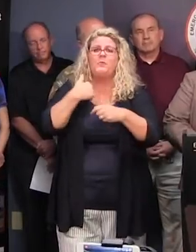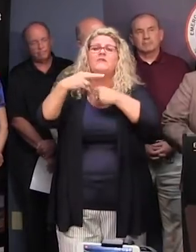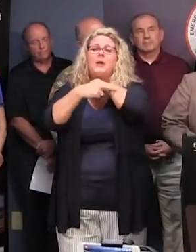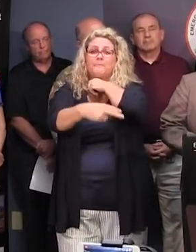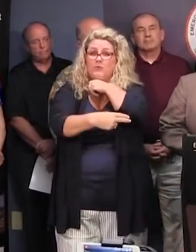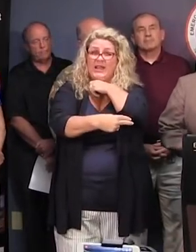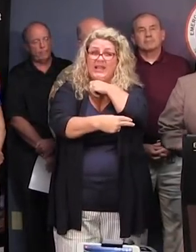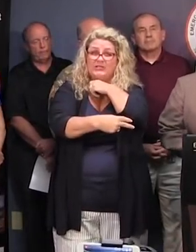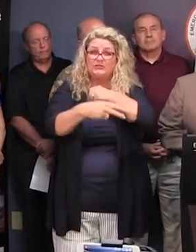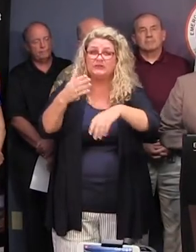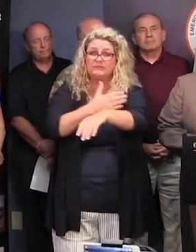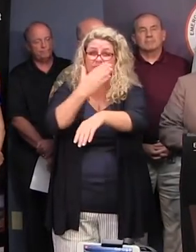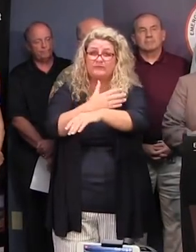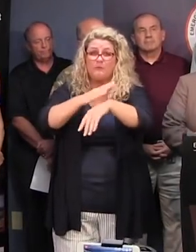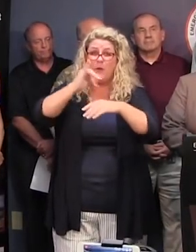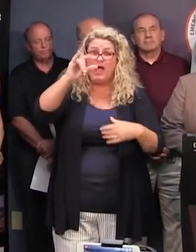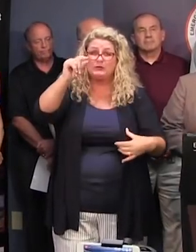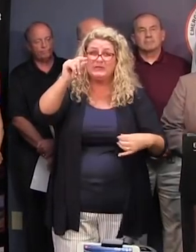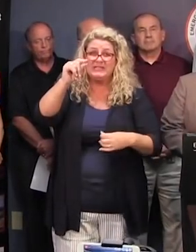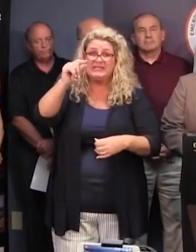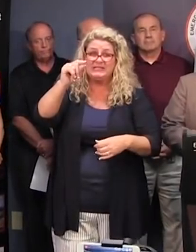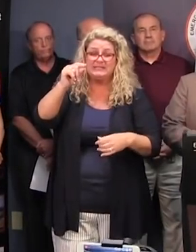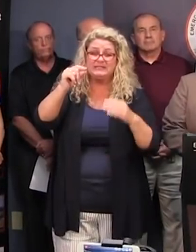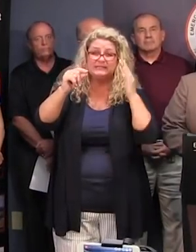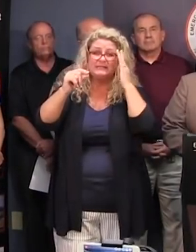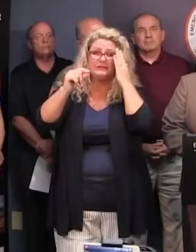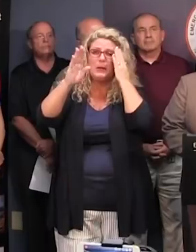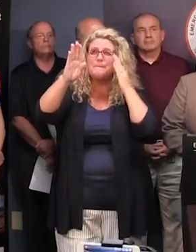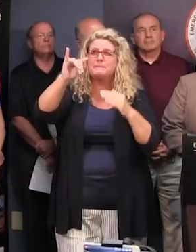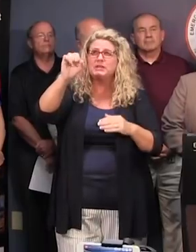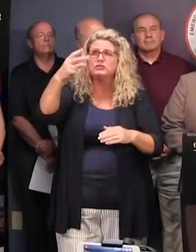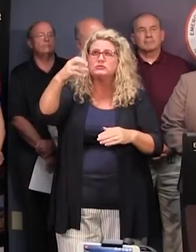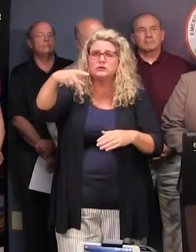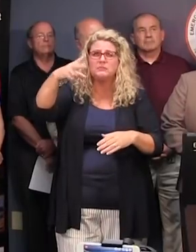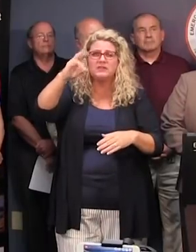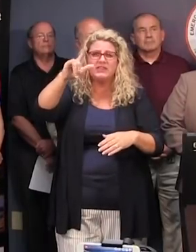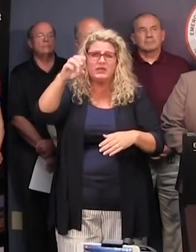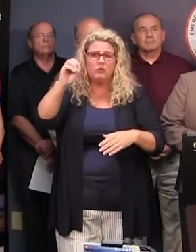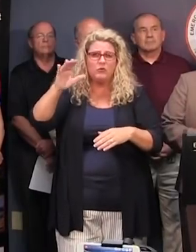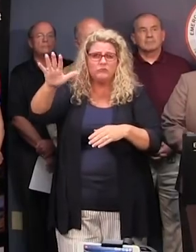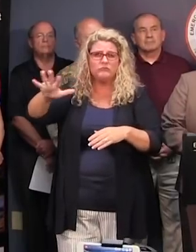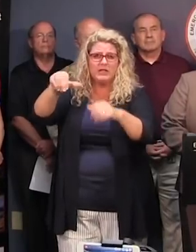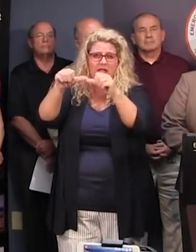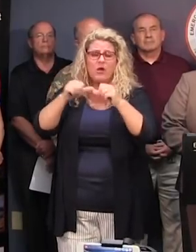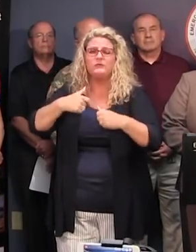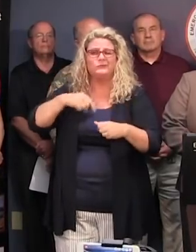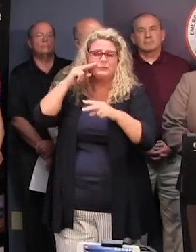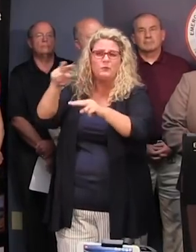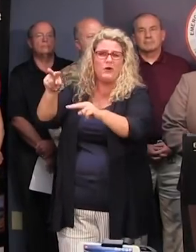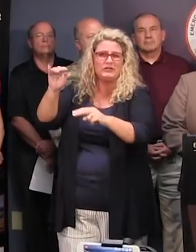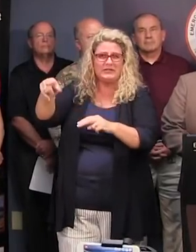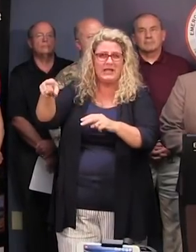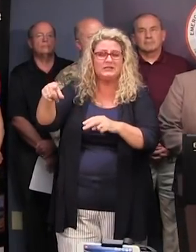project that's underway on I-20 at Bishopville area. And so we've been monitoring that